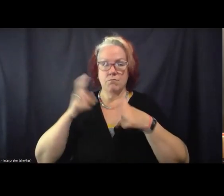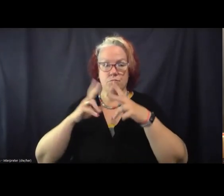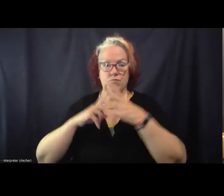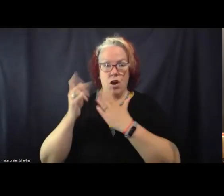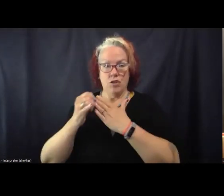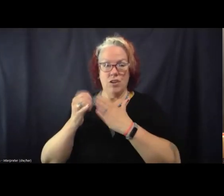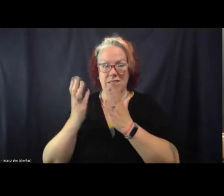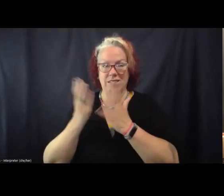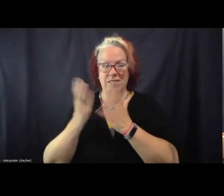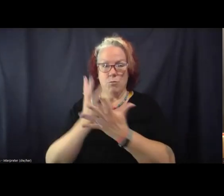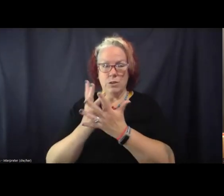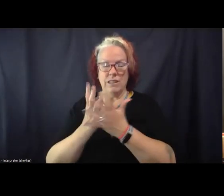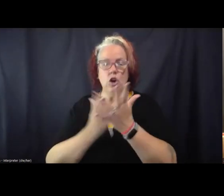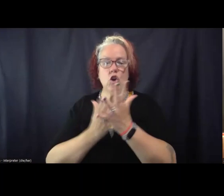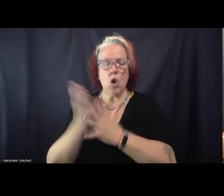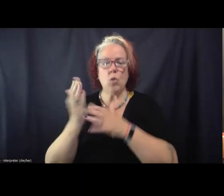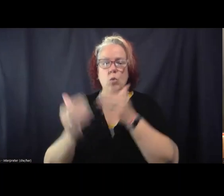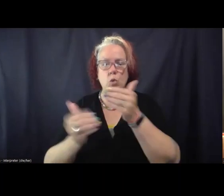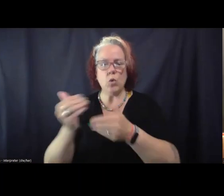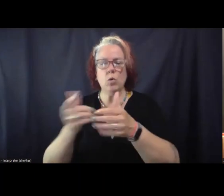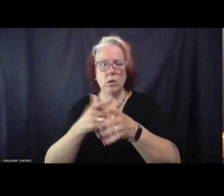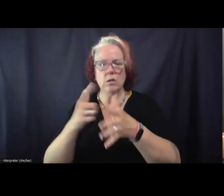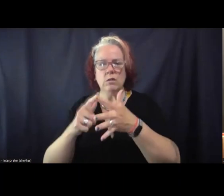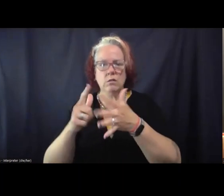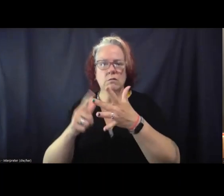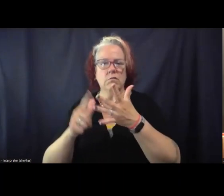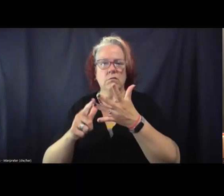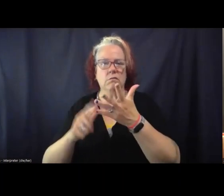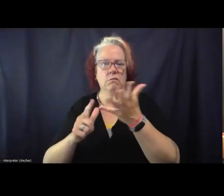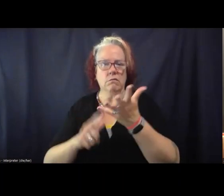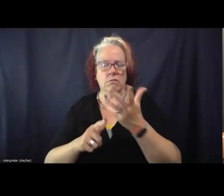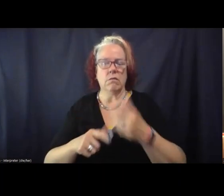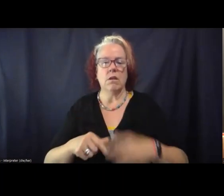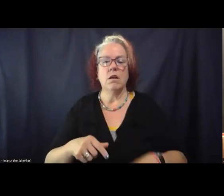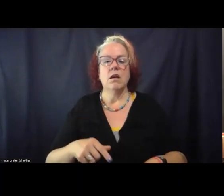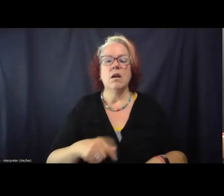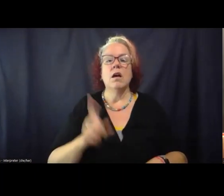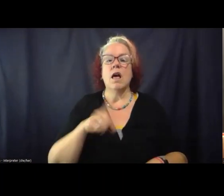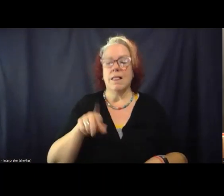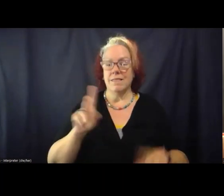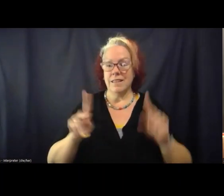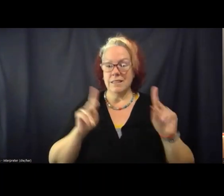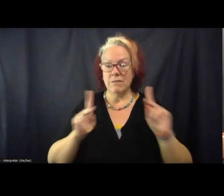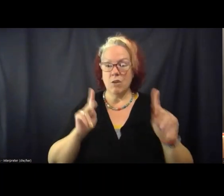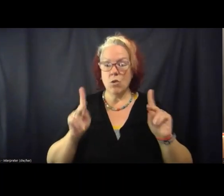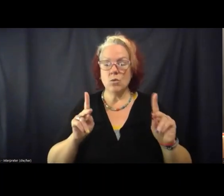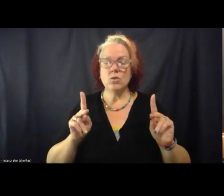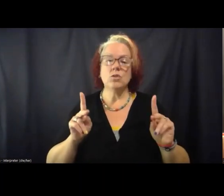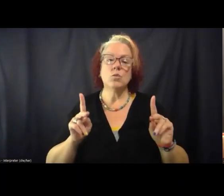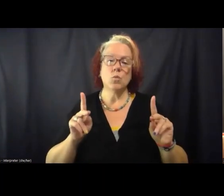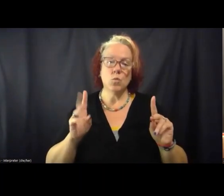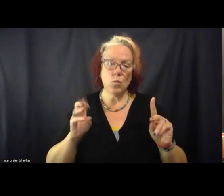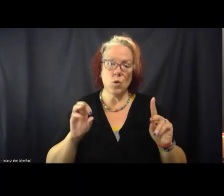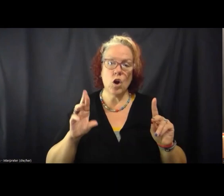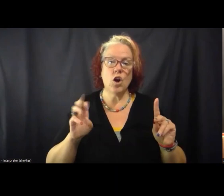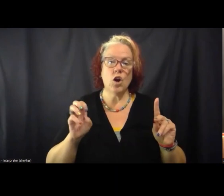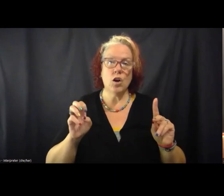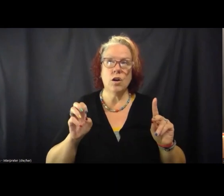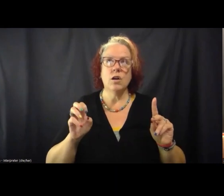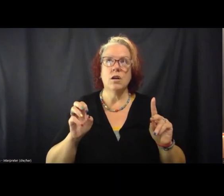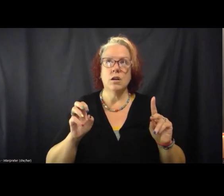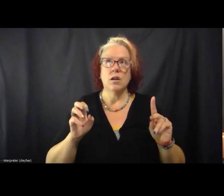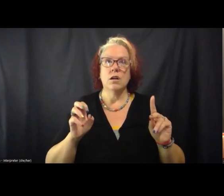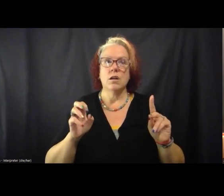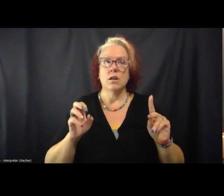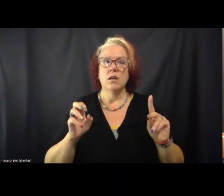through this kind of process. And these folks have been through